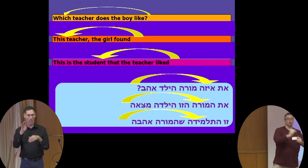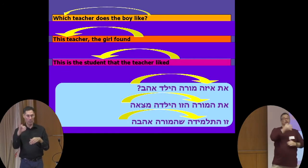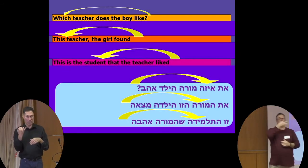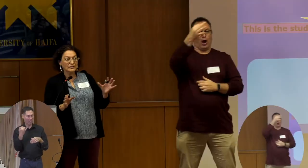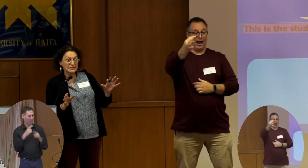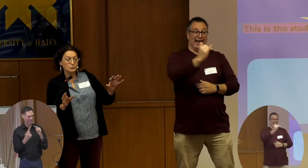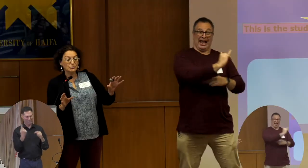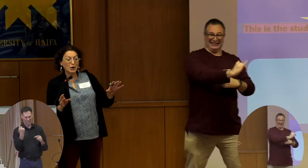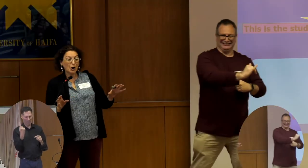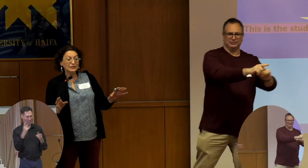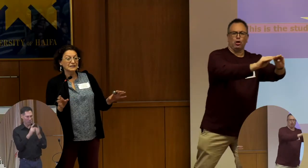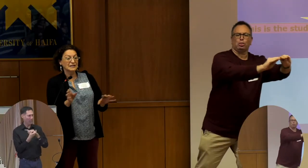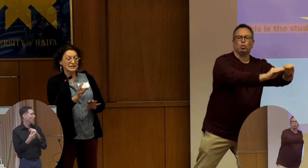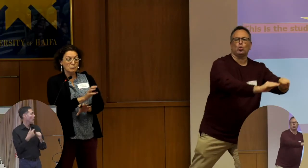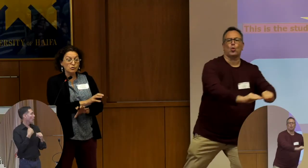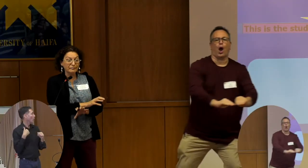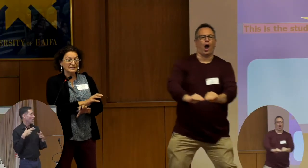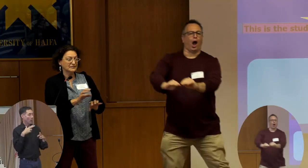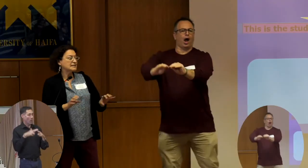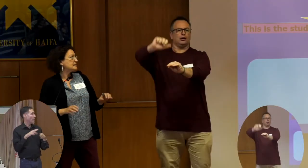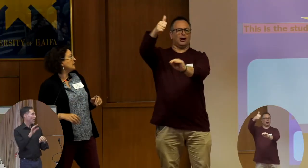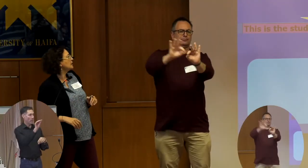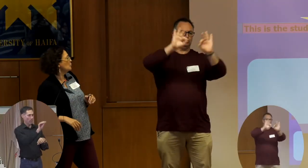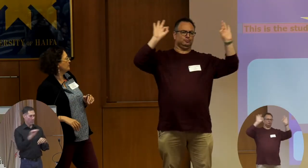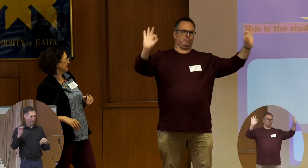changed. And this is what we call movement, syntactic movement.